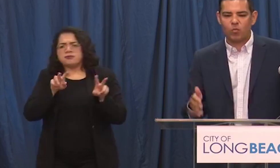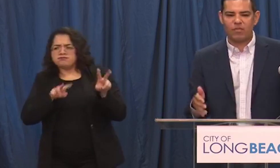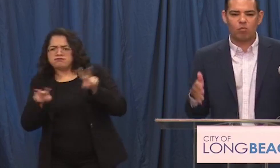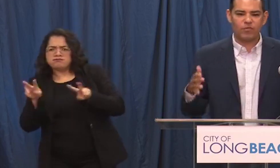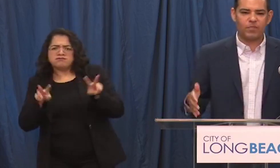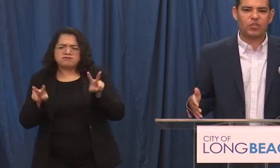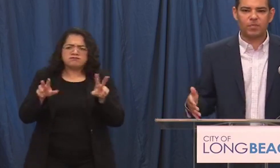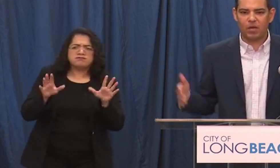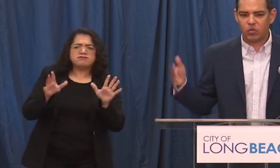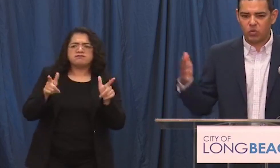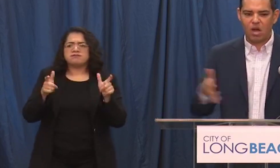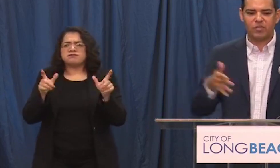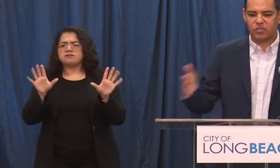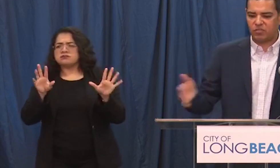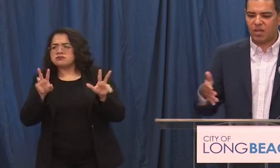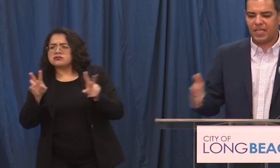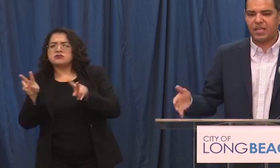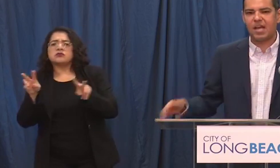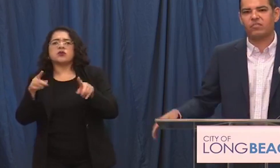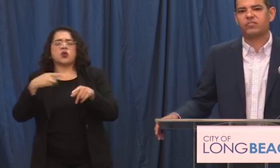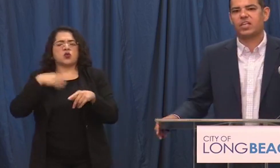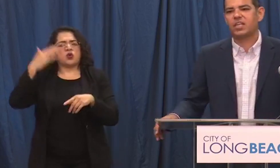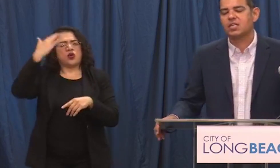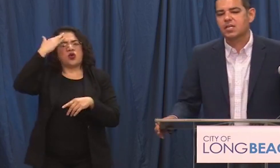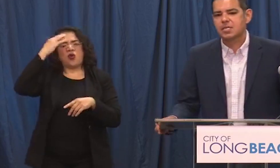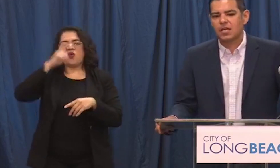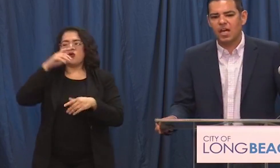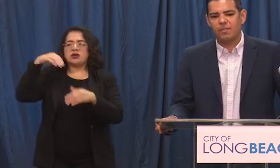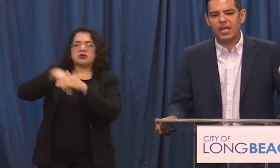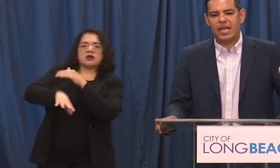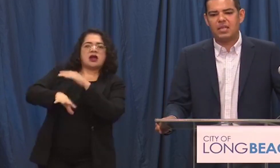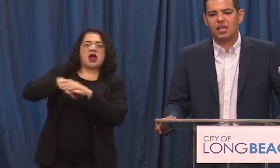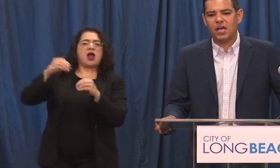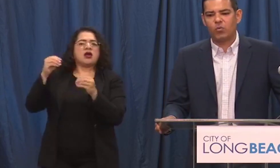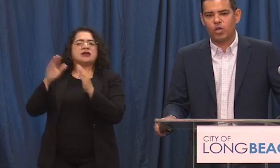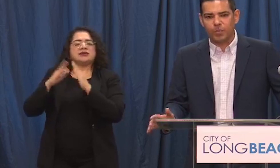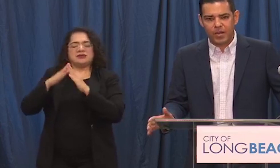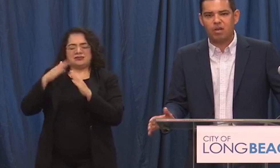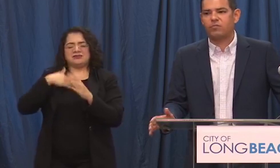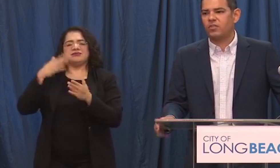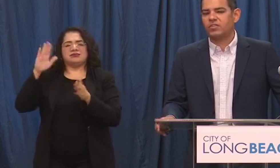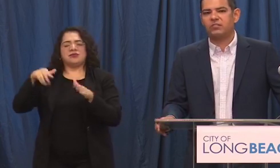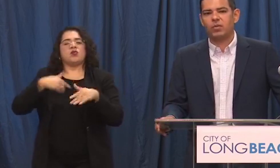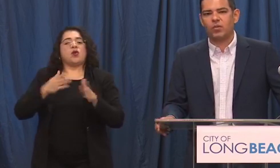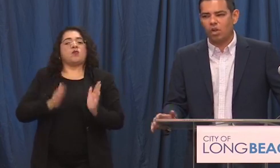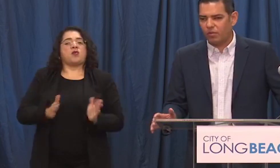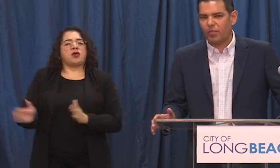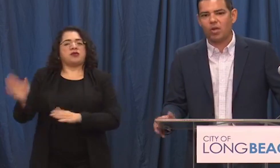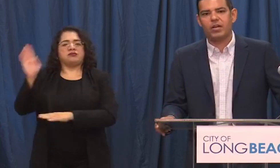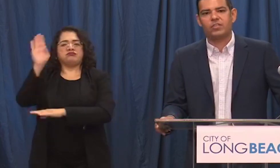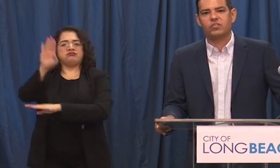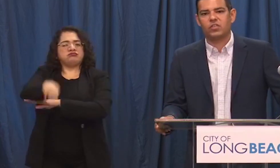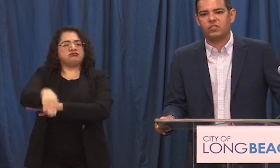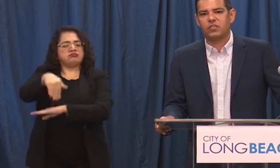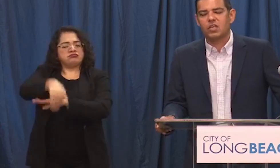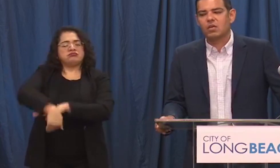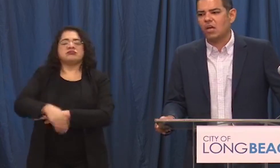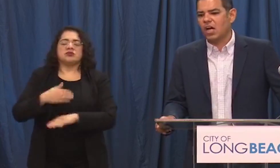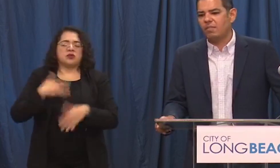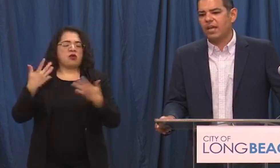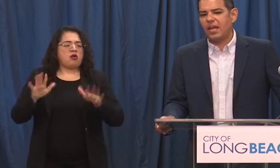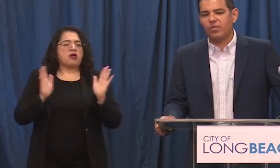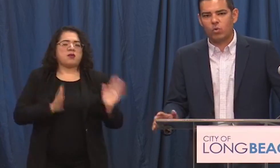is aware we have more information about who obviously is coming in and out of the city um and uh and we are prepared for this evening with all of our partner agencies